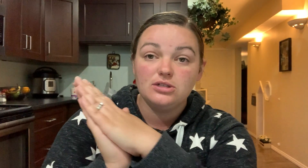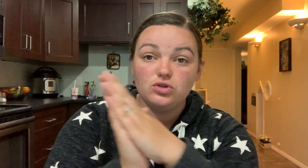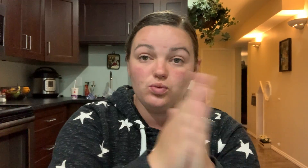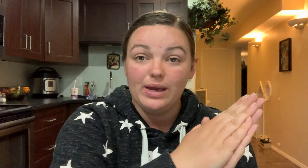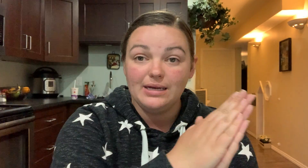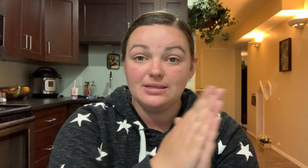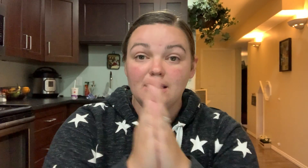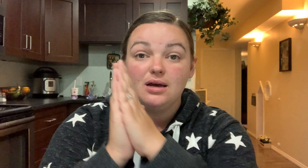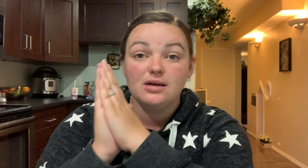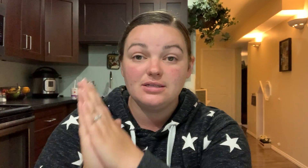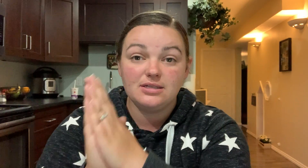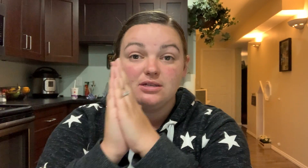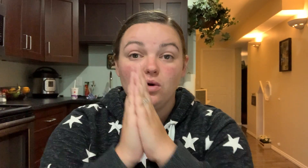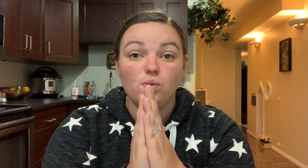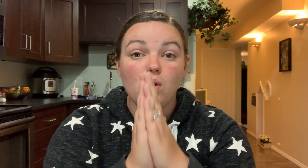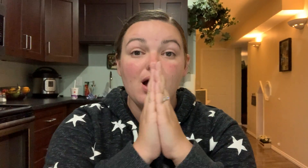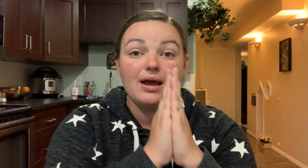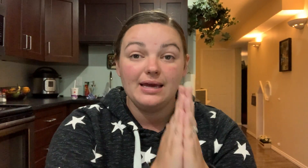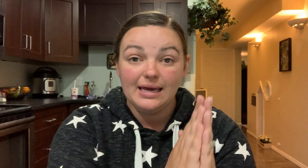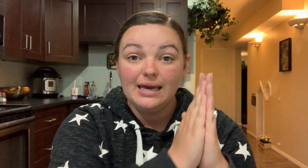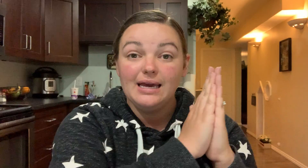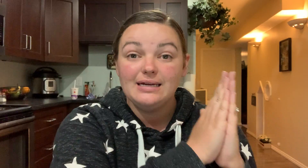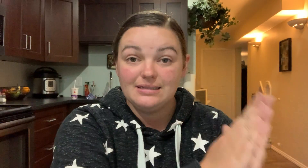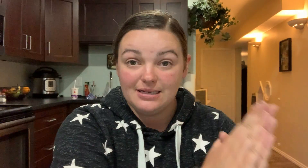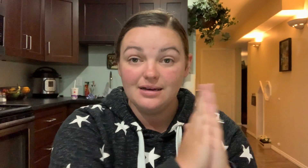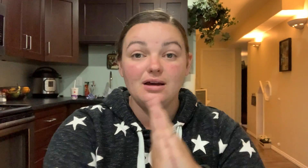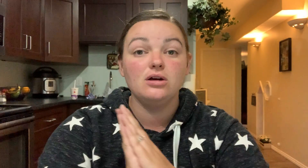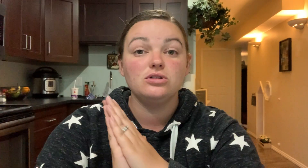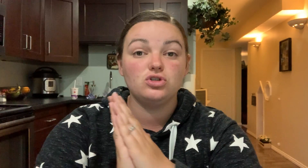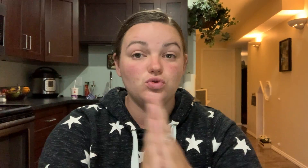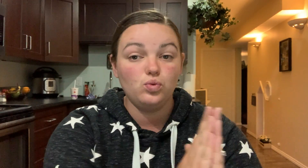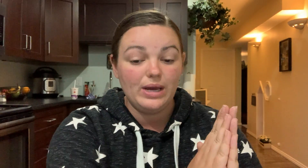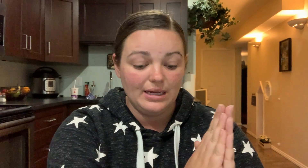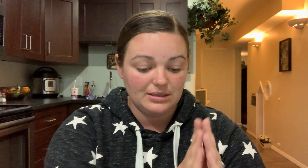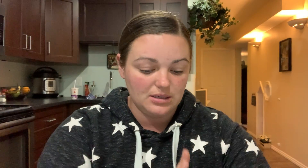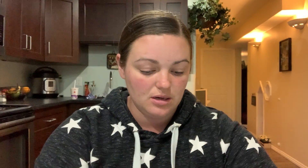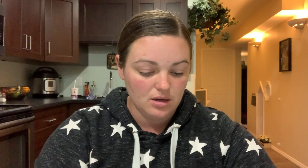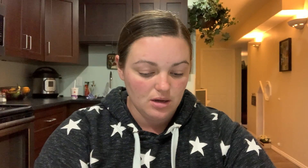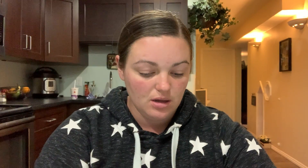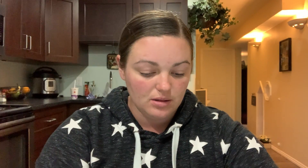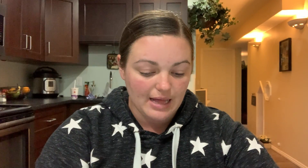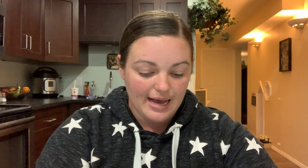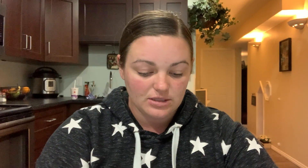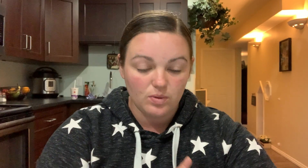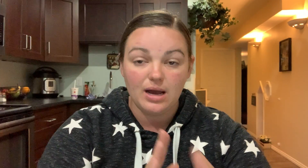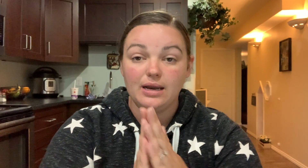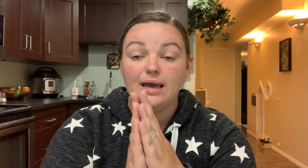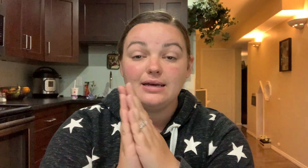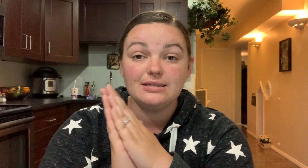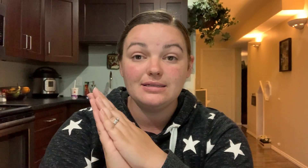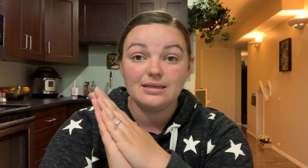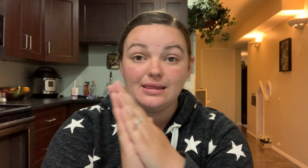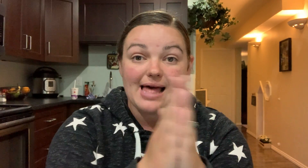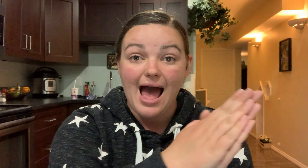Sweet, s-w-e-t, sweet. Last one is slack,